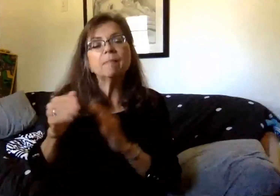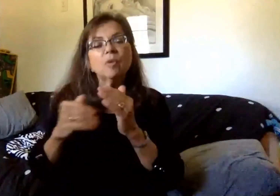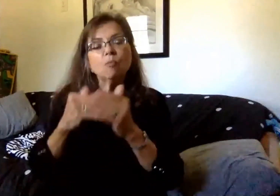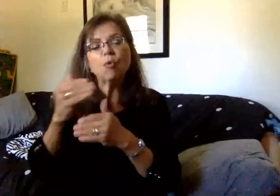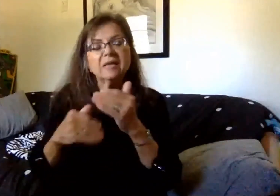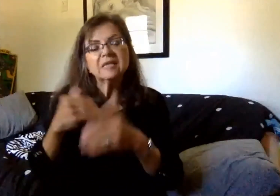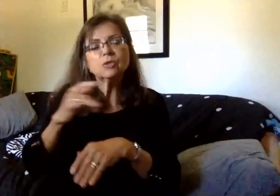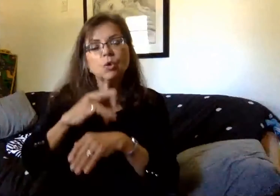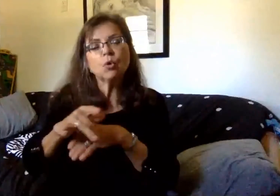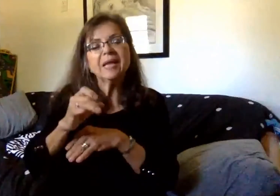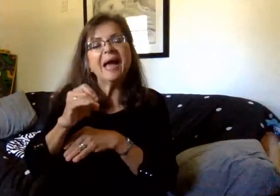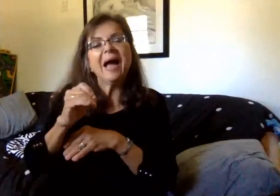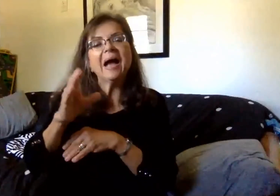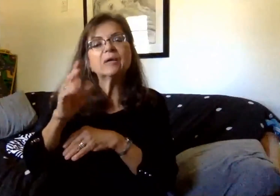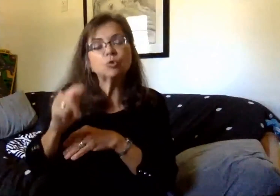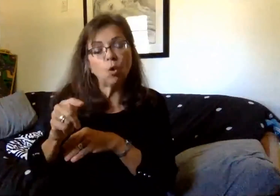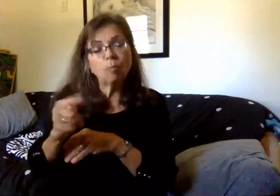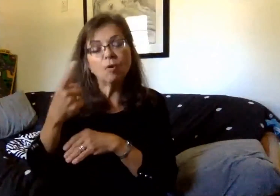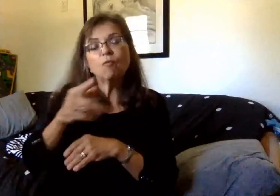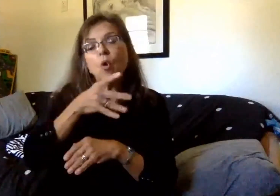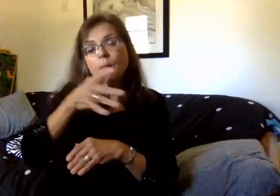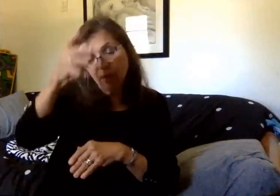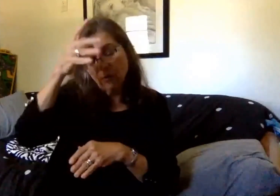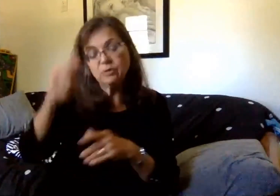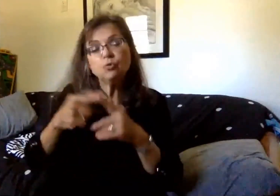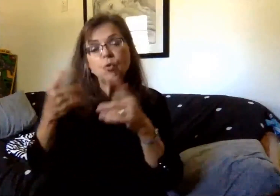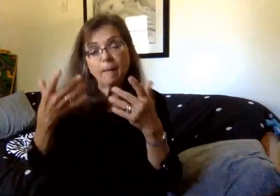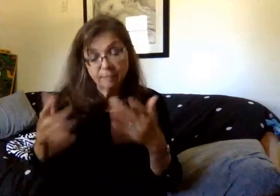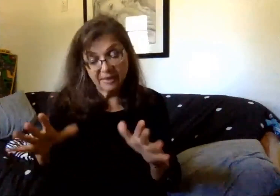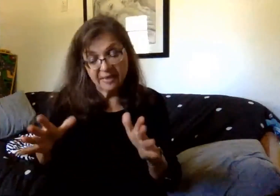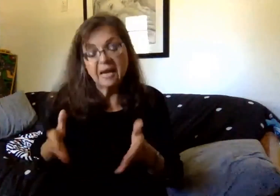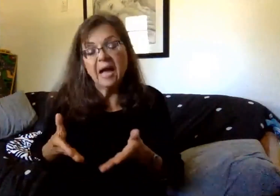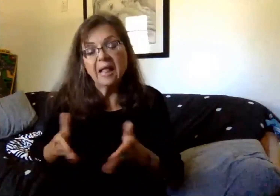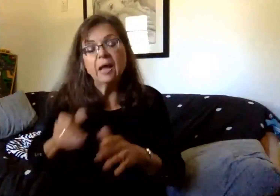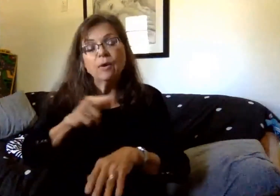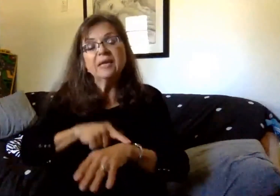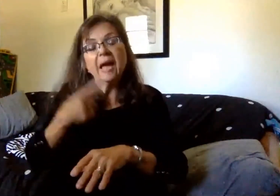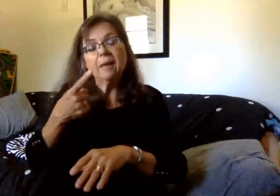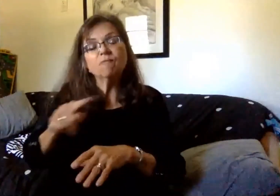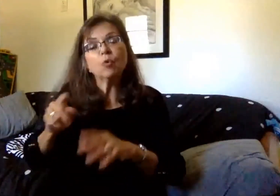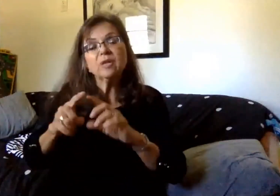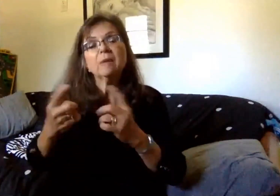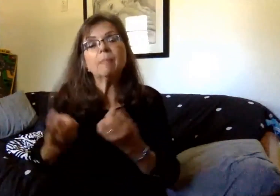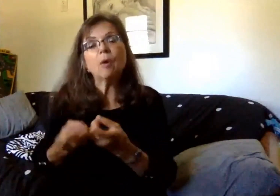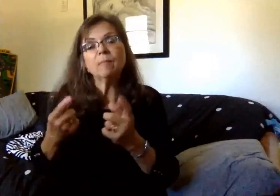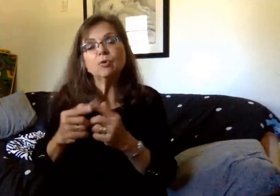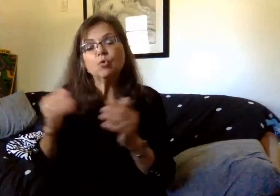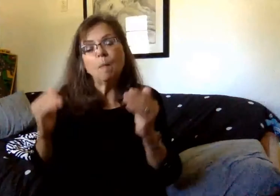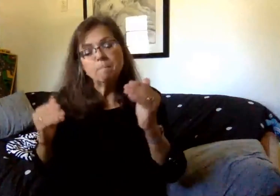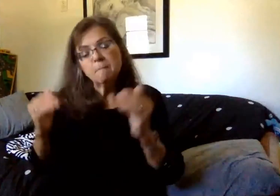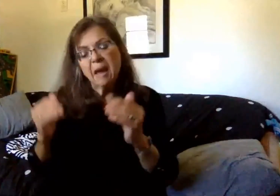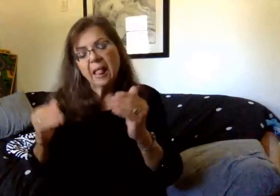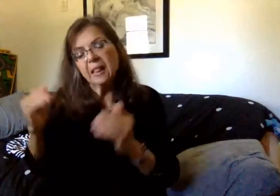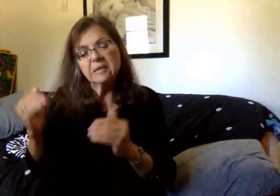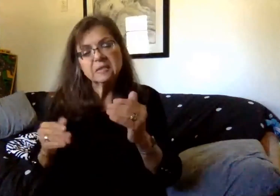October for parents to complete, allowing enough time for our transportation department to balance and reroute as needed.